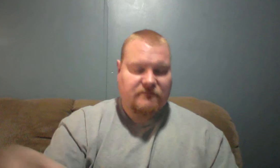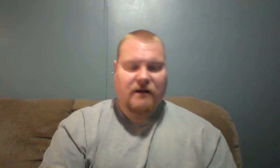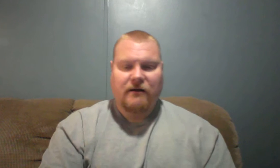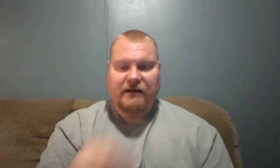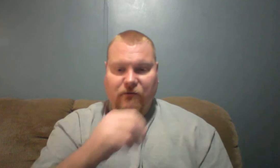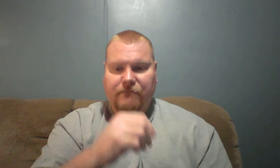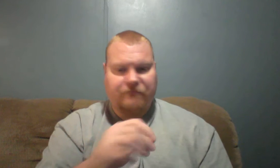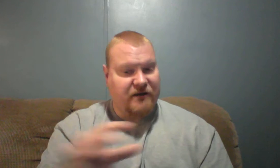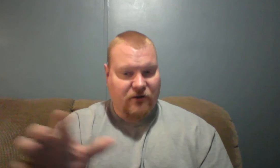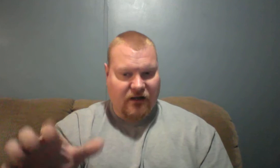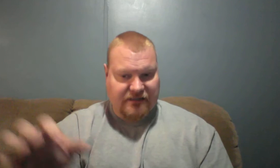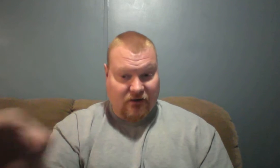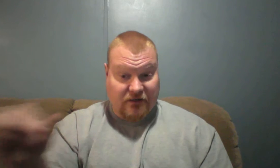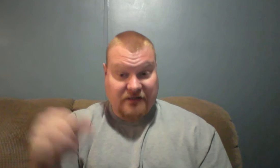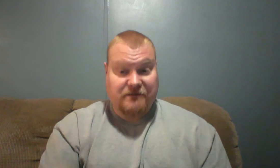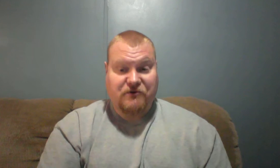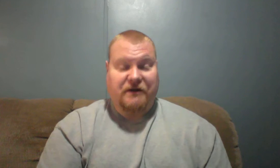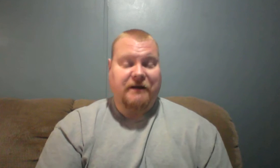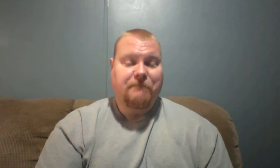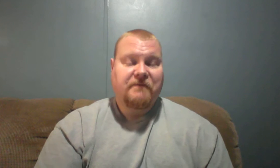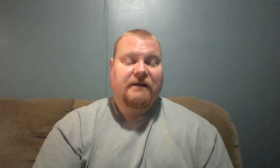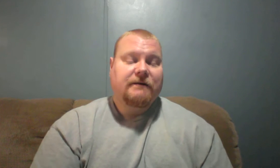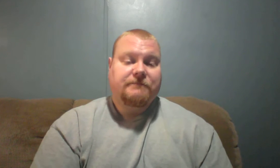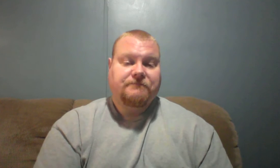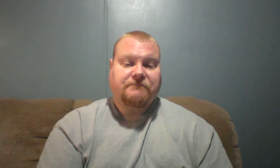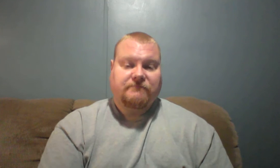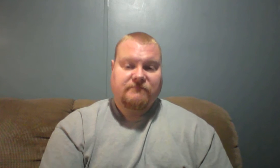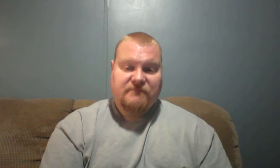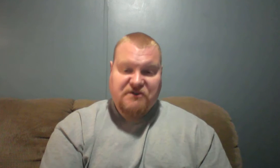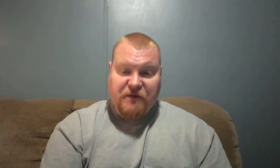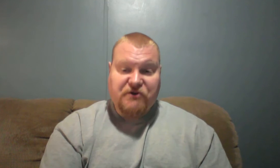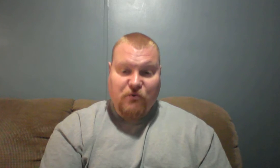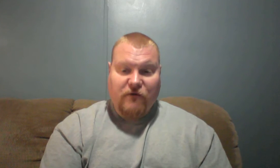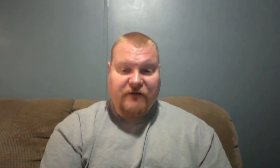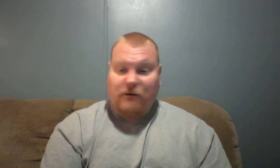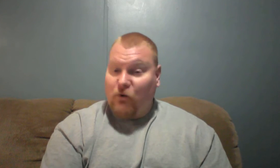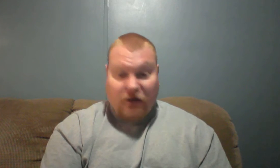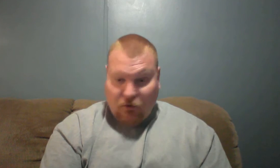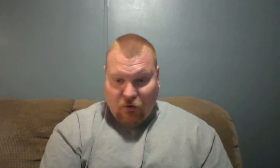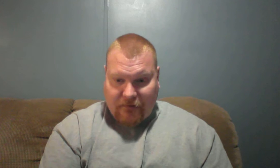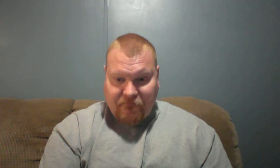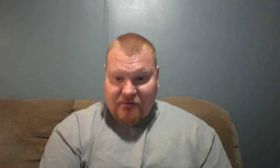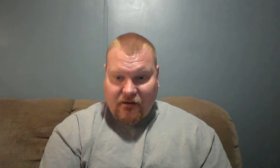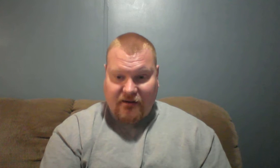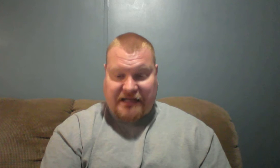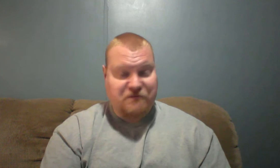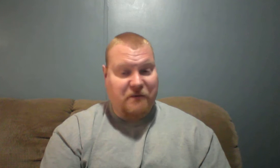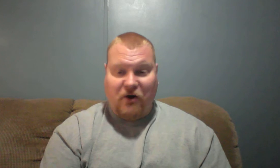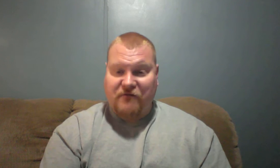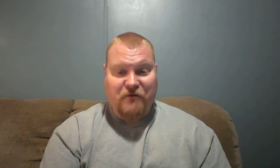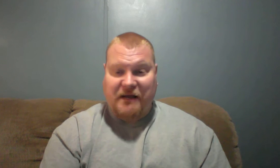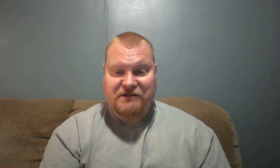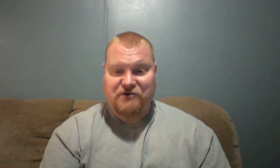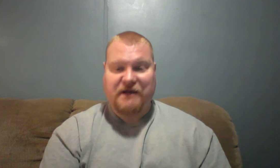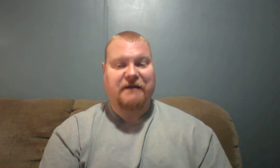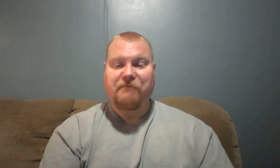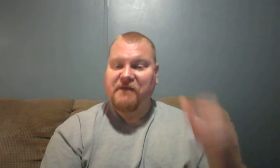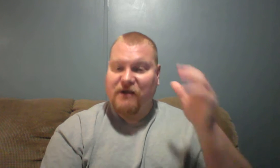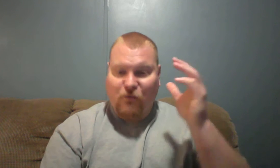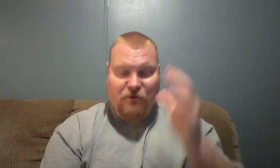I've been doing a lot of talking. I need something to drink there. Spiritual warfare 101. That should be part of your basic training once